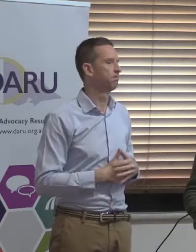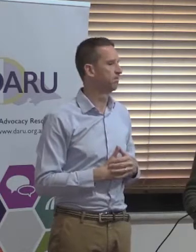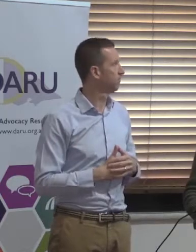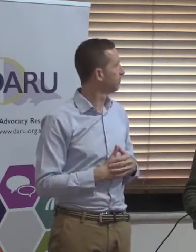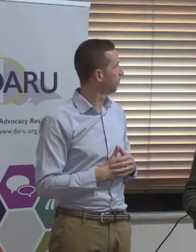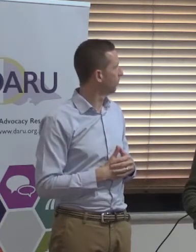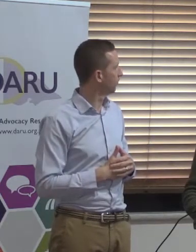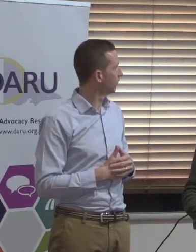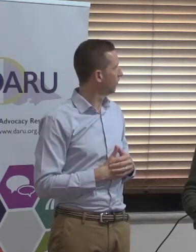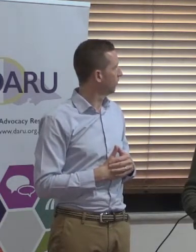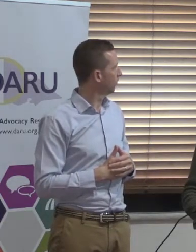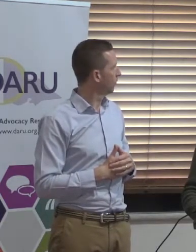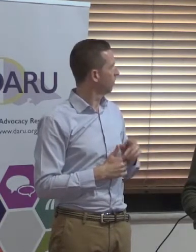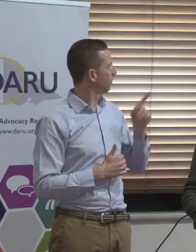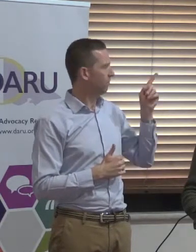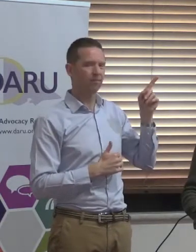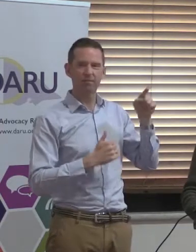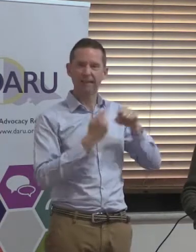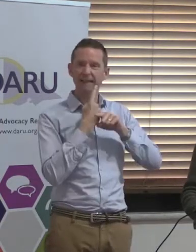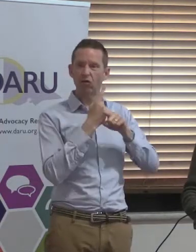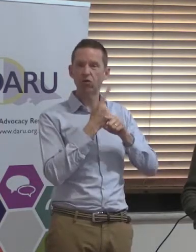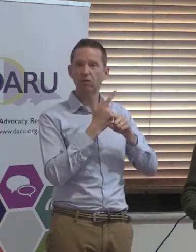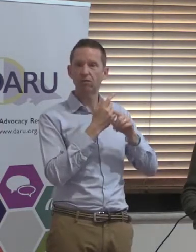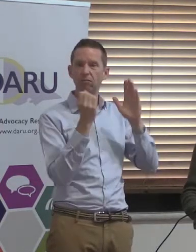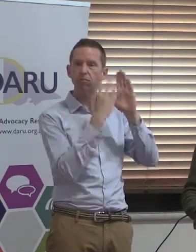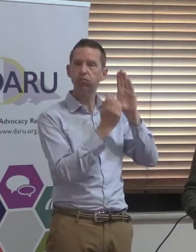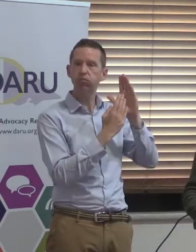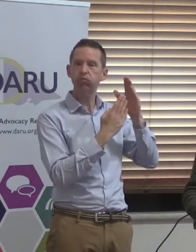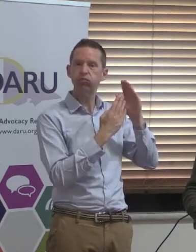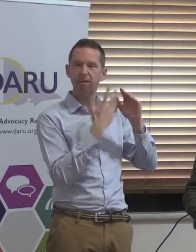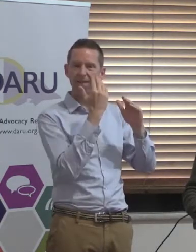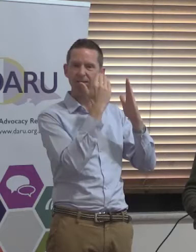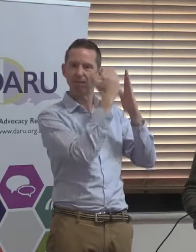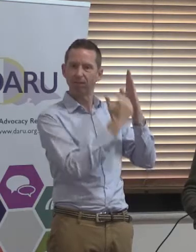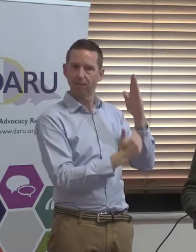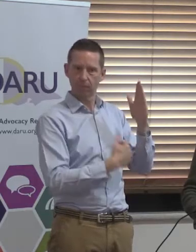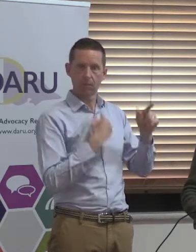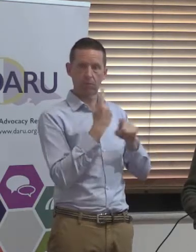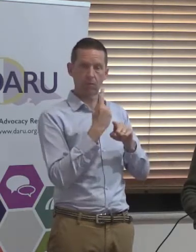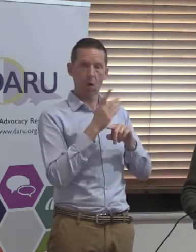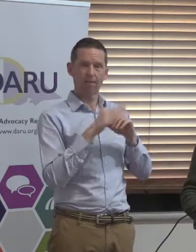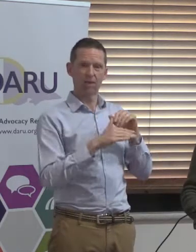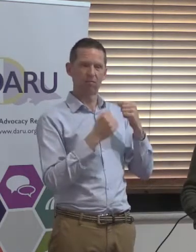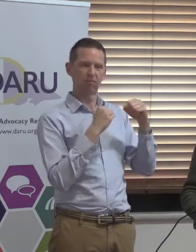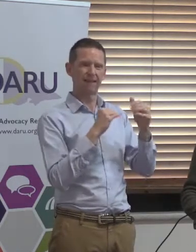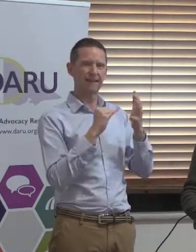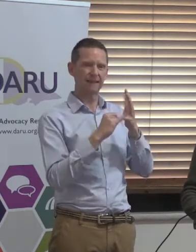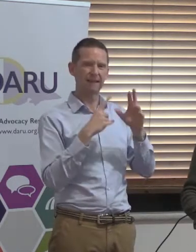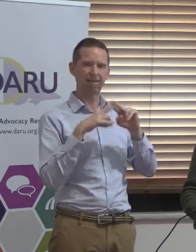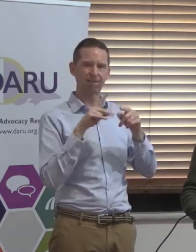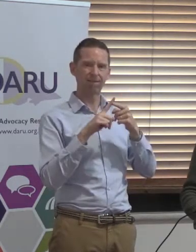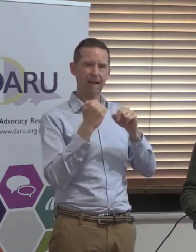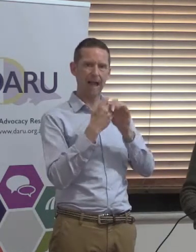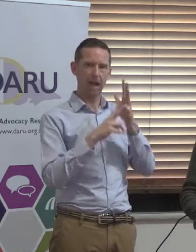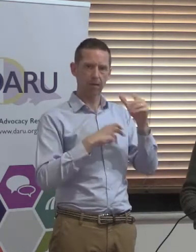So, there you go. So, that's some discussion that's already started. So, I've asked a general question about safeguards. Rachel's asked specifically if anyone's got the code